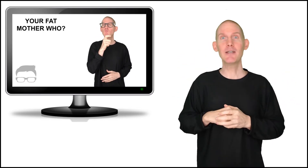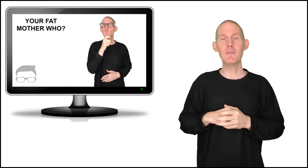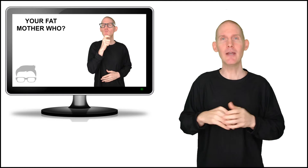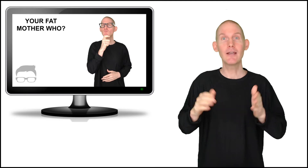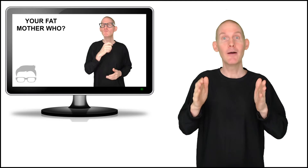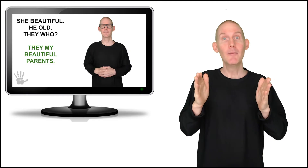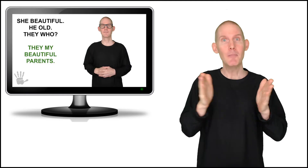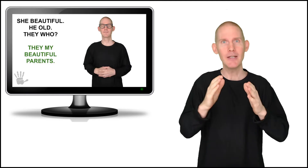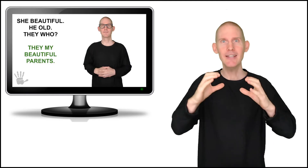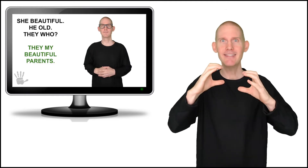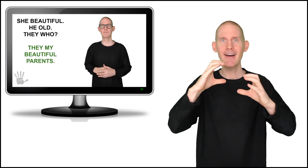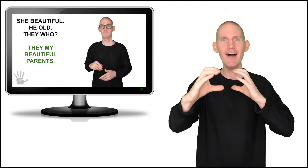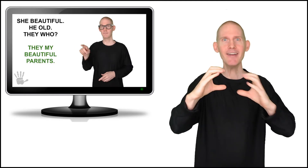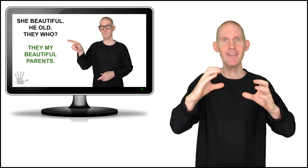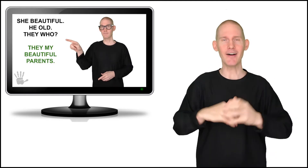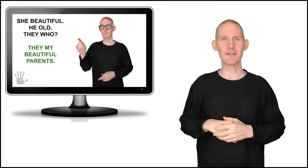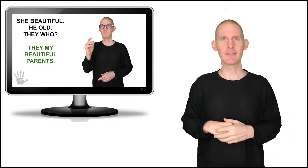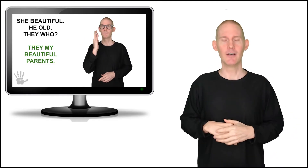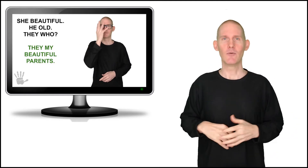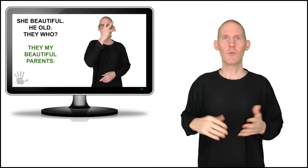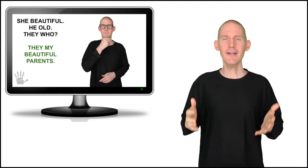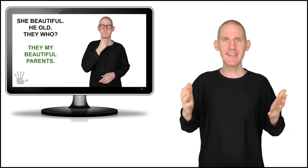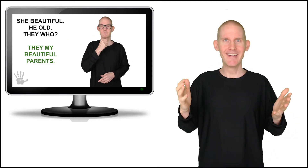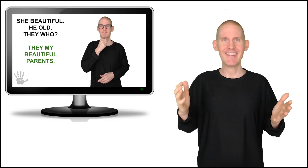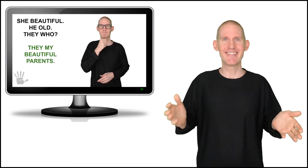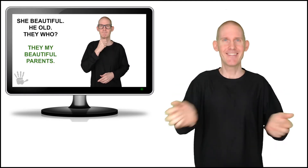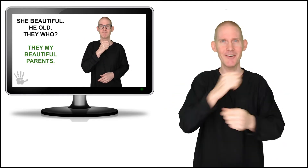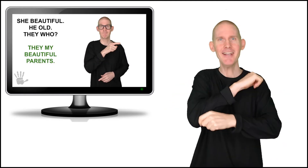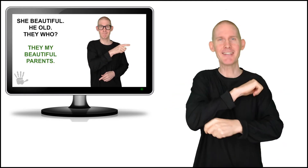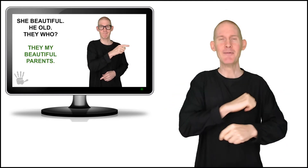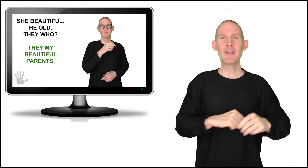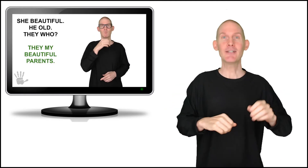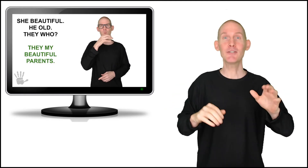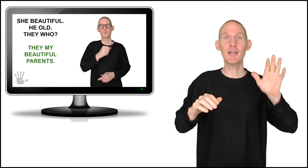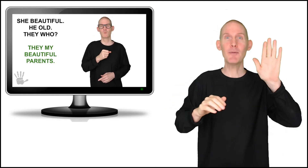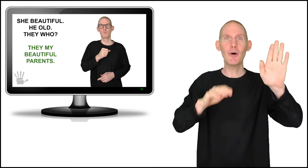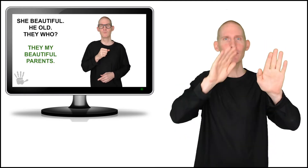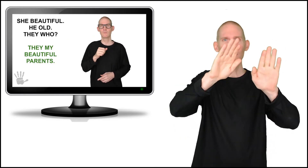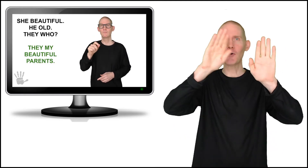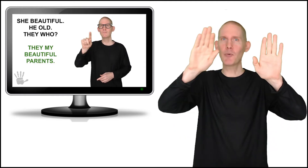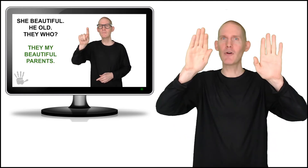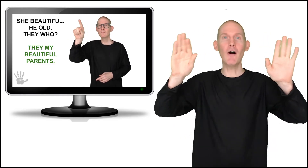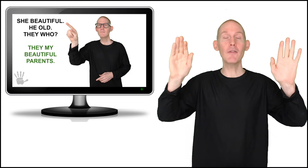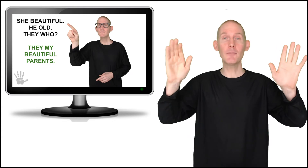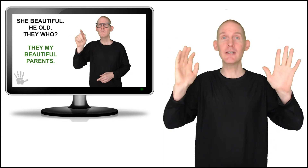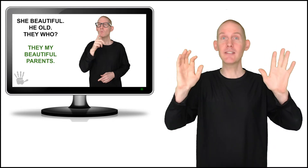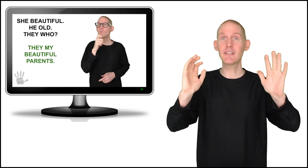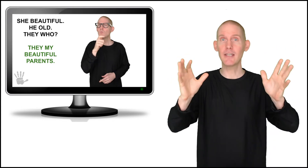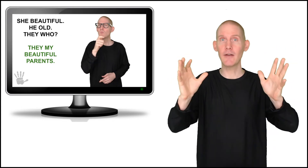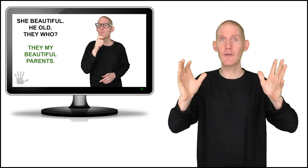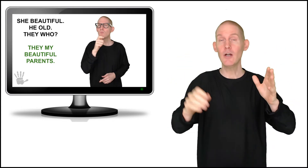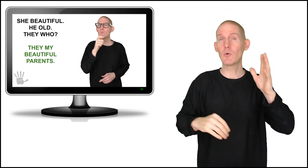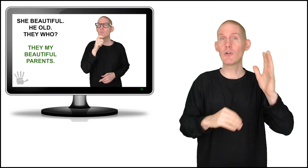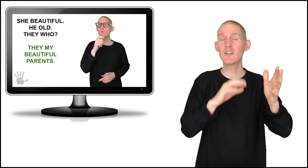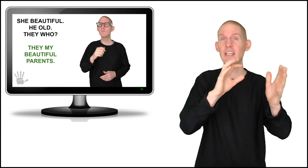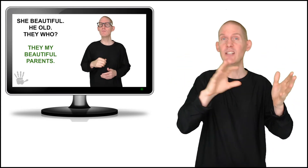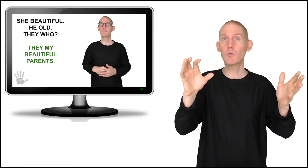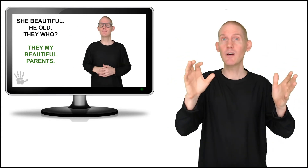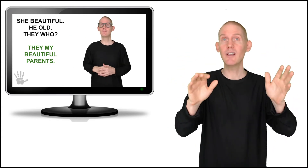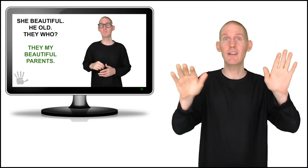can make mini-dialogues. What? Great! It's just like a puzzle. We'll put all the pieces together. We'll learn each one, and